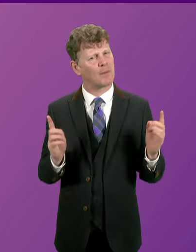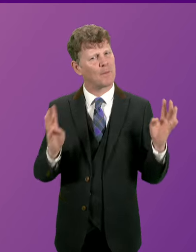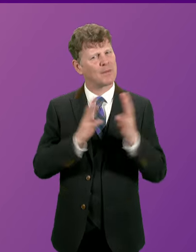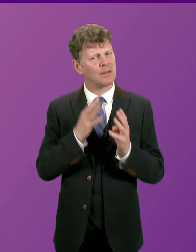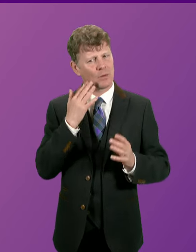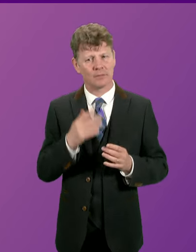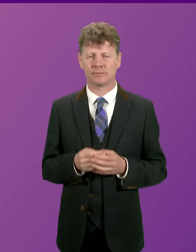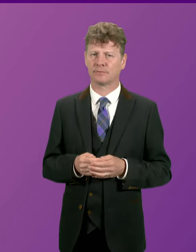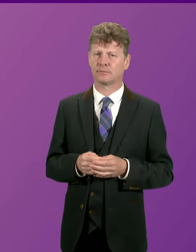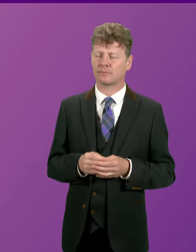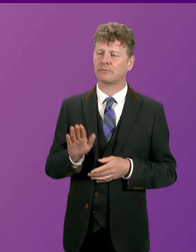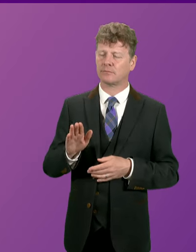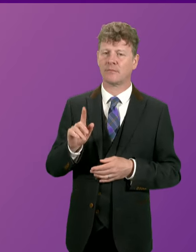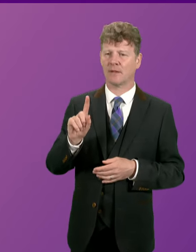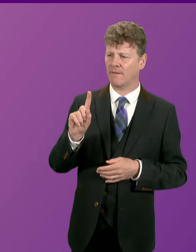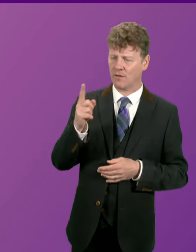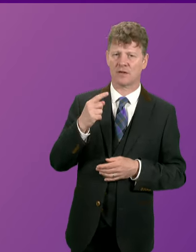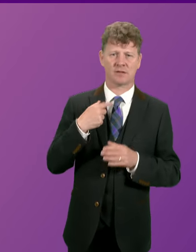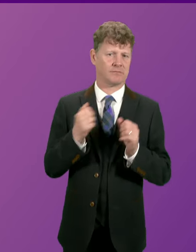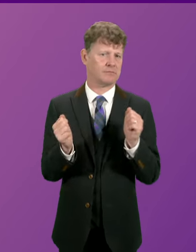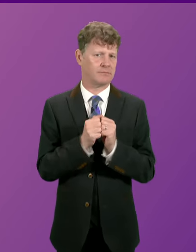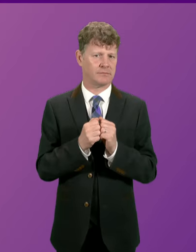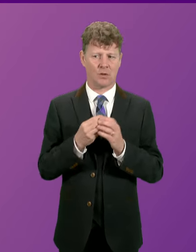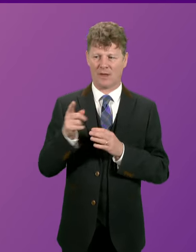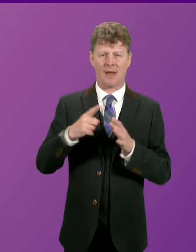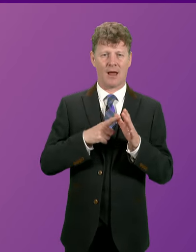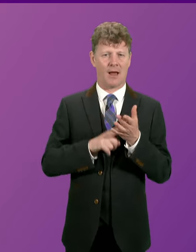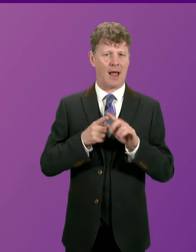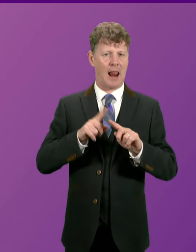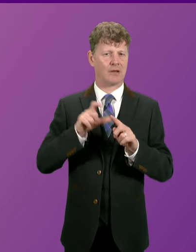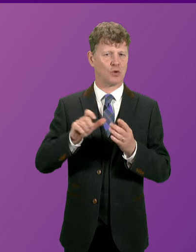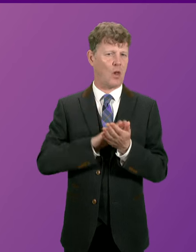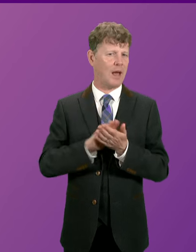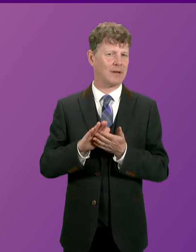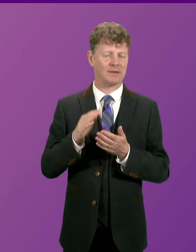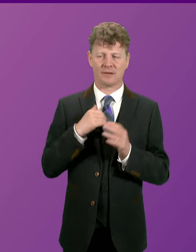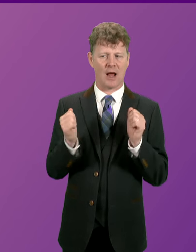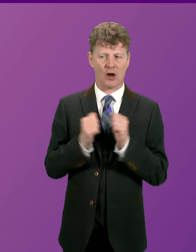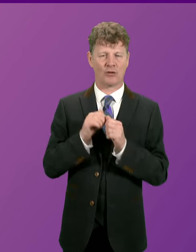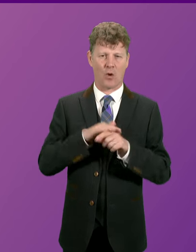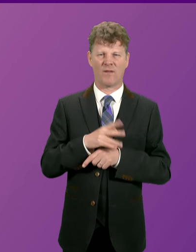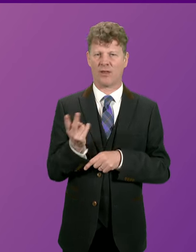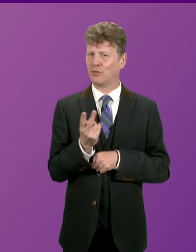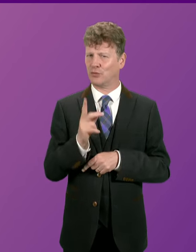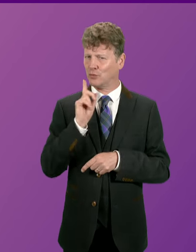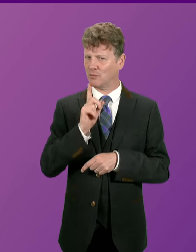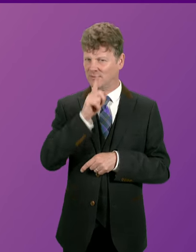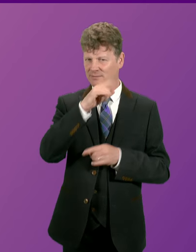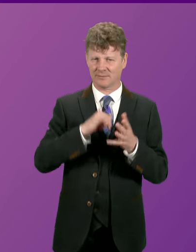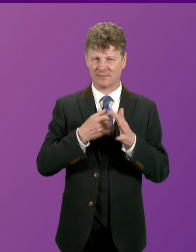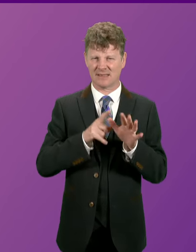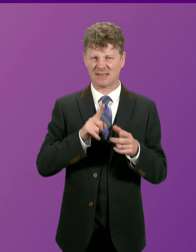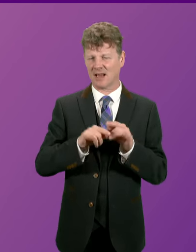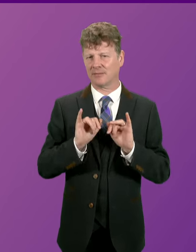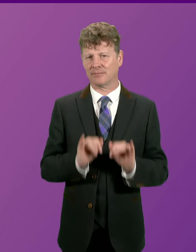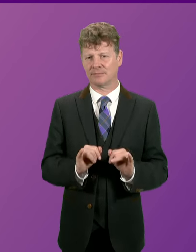First of all, presiding officer, let me associate myself with the comments that Mr Cole-Hamilton has made about Heather Aird and Ailey Beaton. The